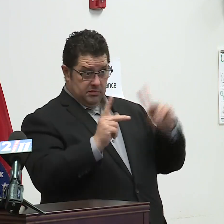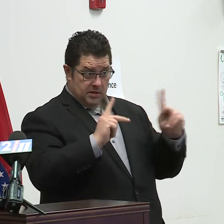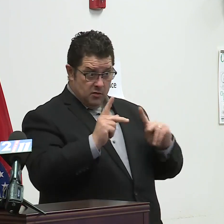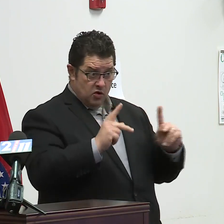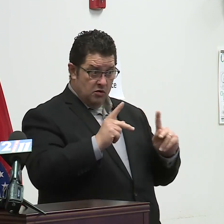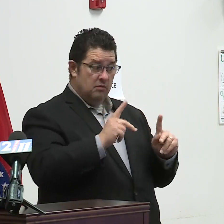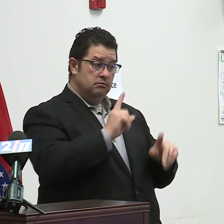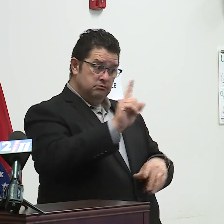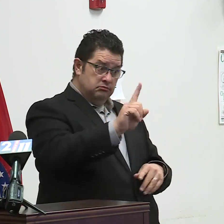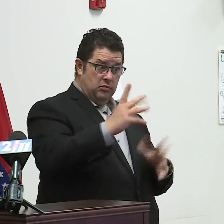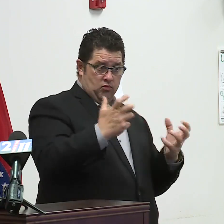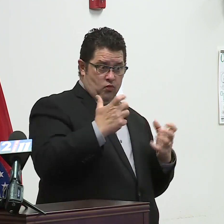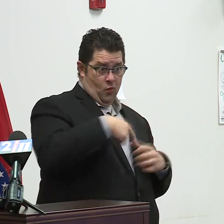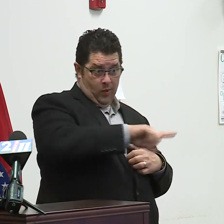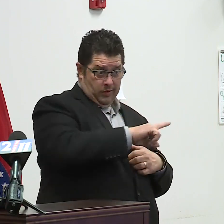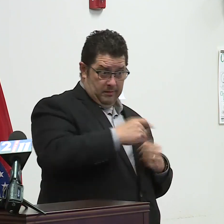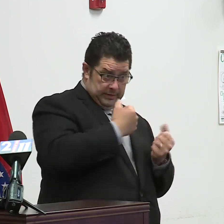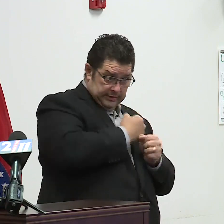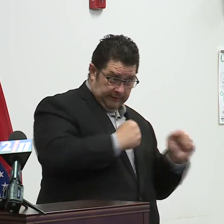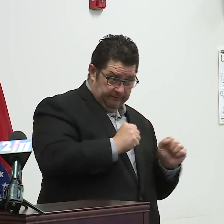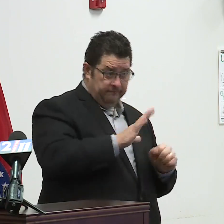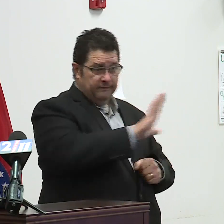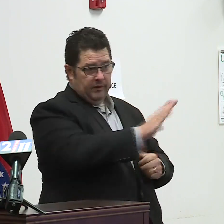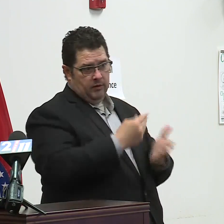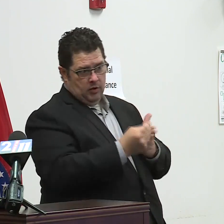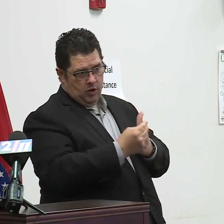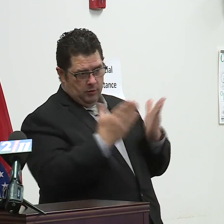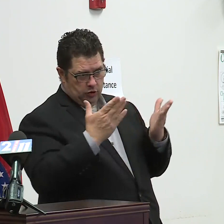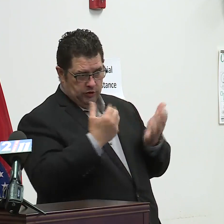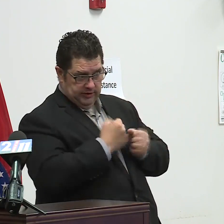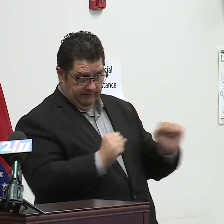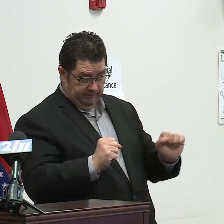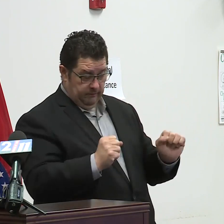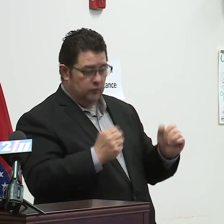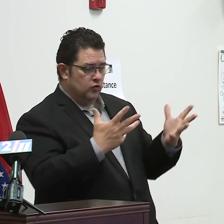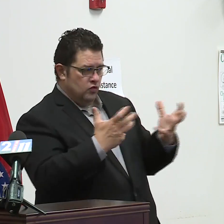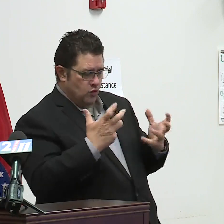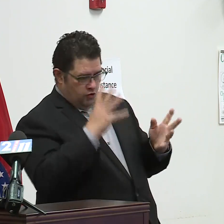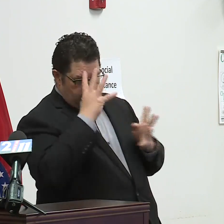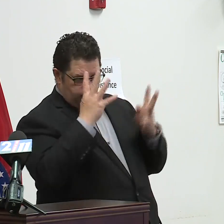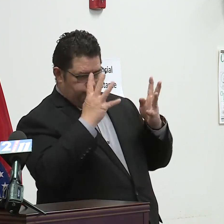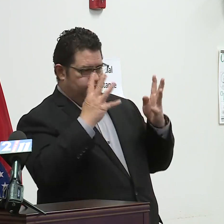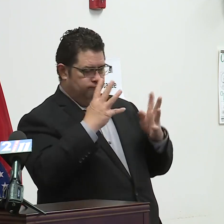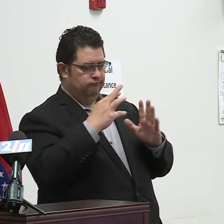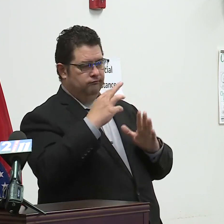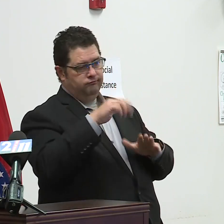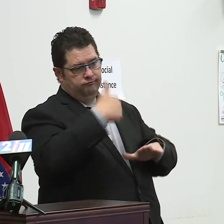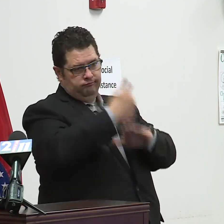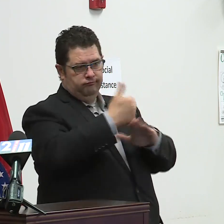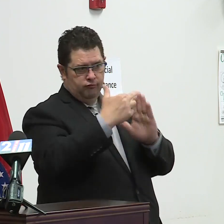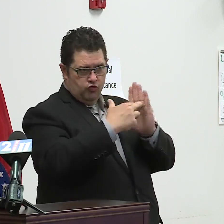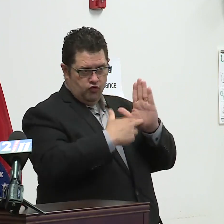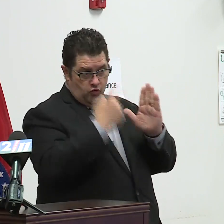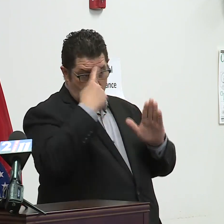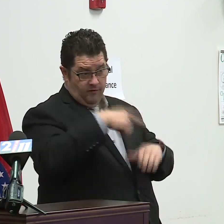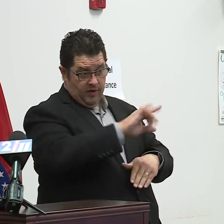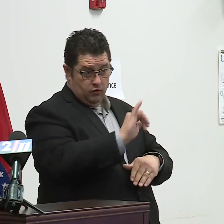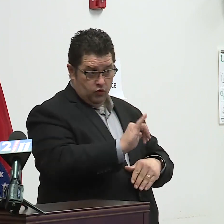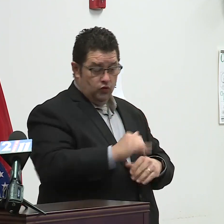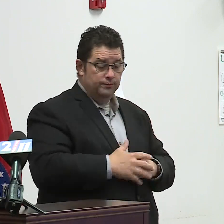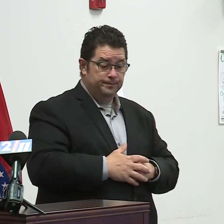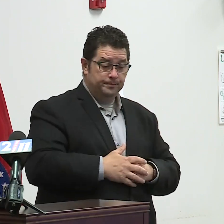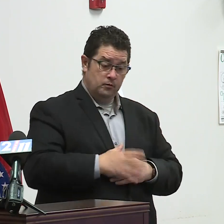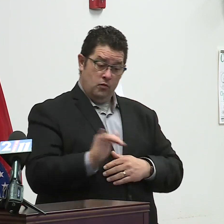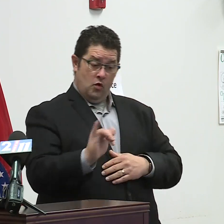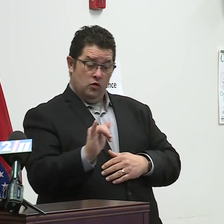safe. And we hope to find a path forward for them as well. Summer camp guidelines will be out soon. We're working on